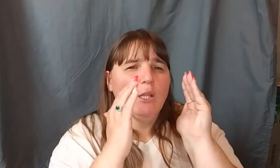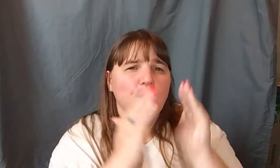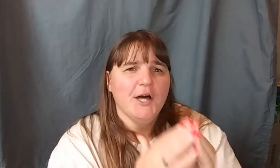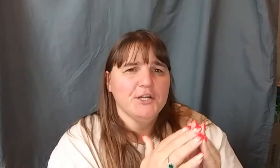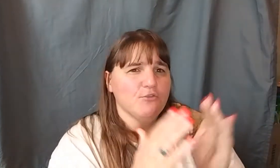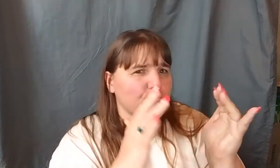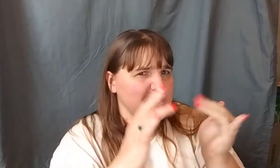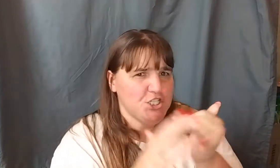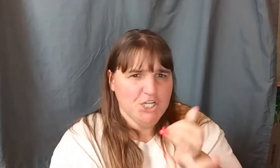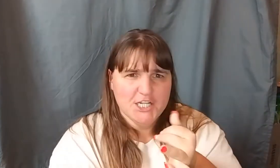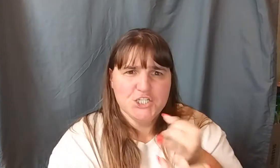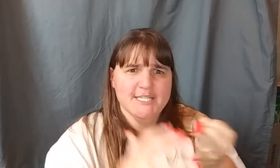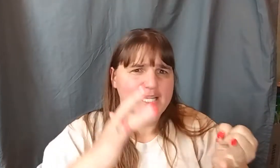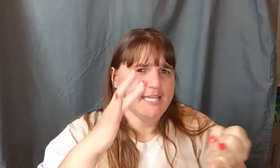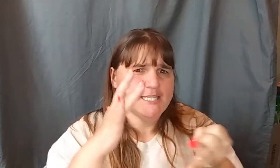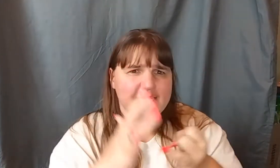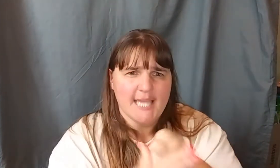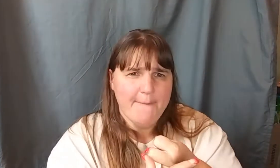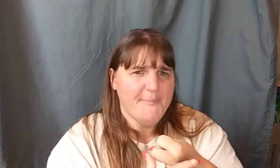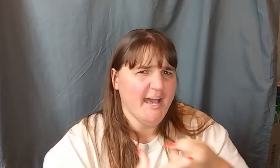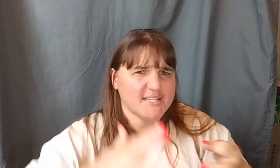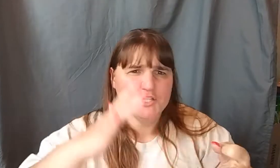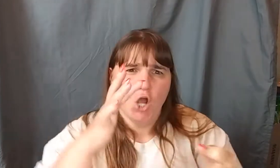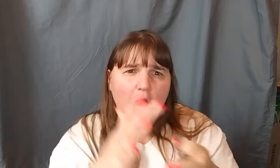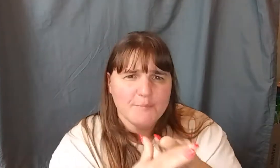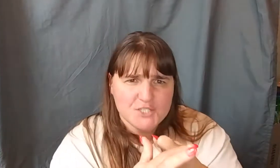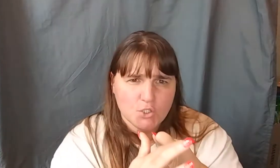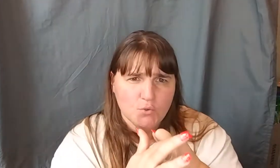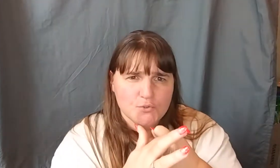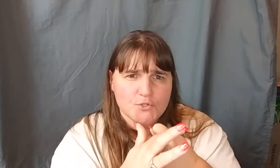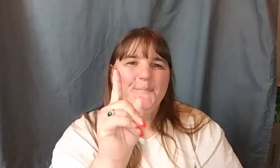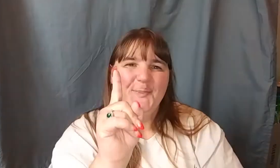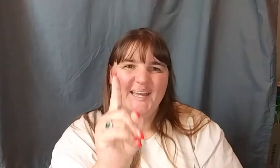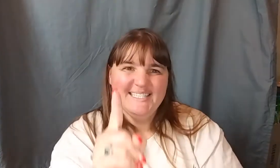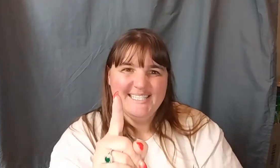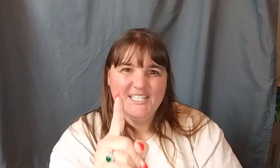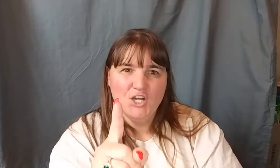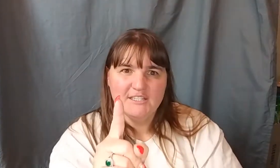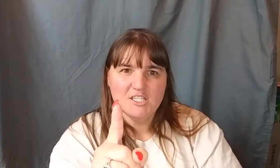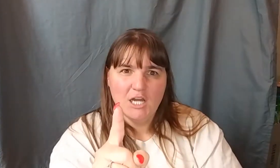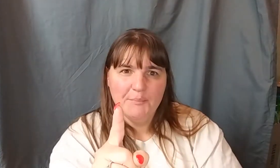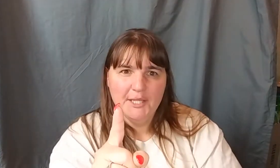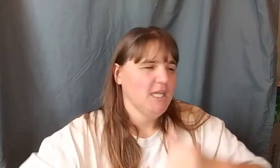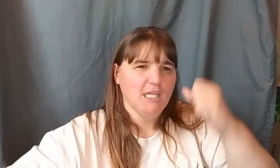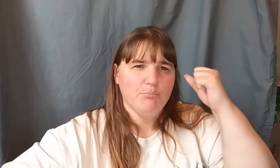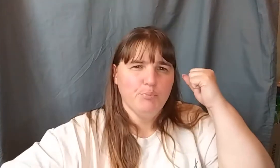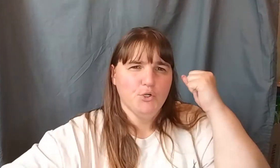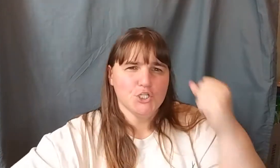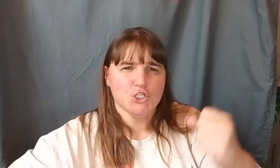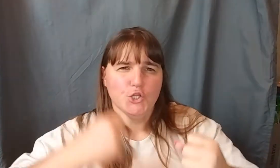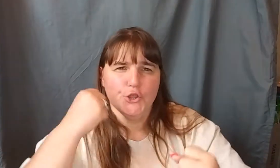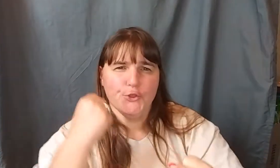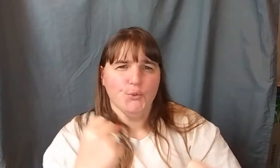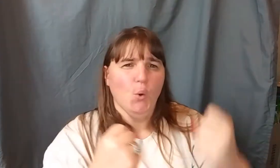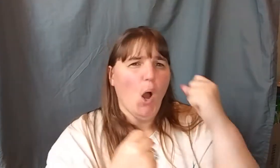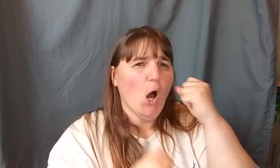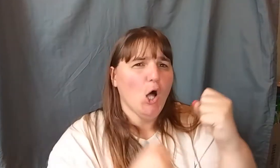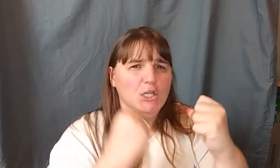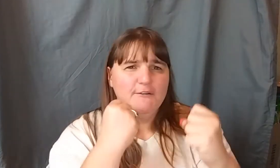lot of rejections and setbacks and obstacles, but that did not stop him. He pushed through all of